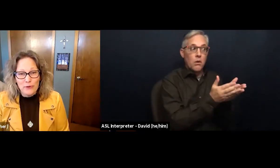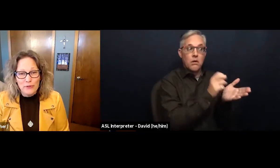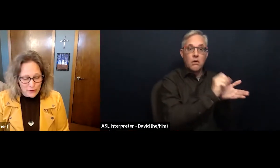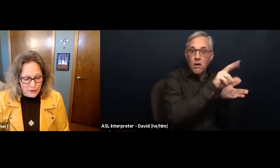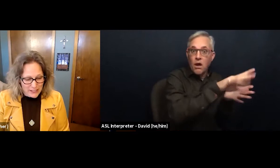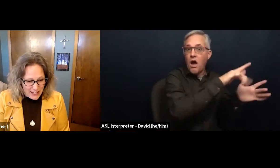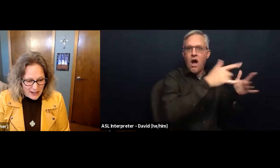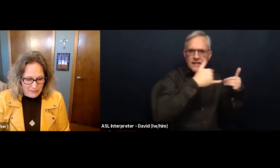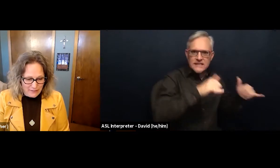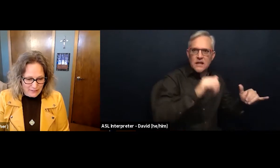Jonah's life.